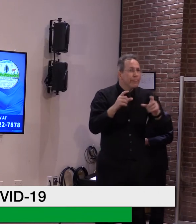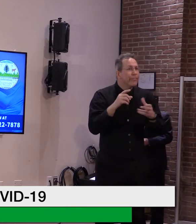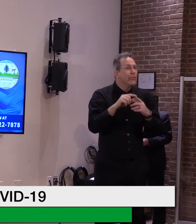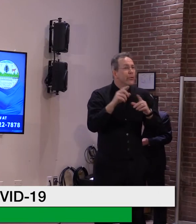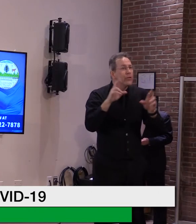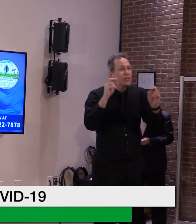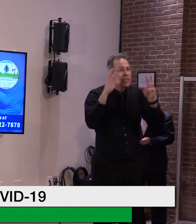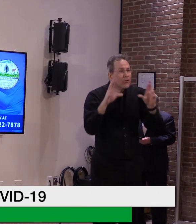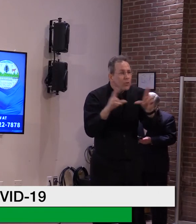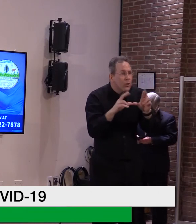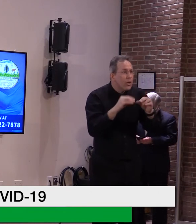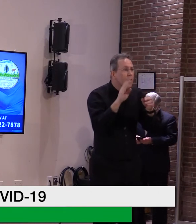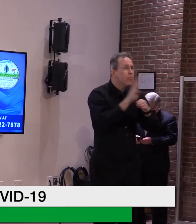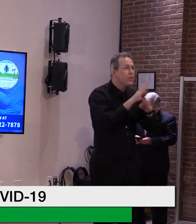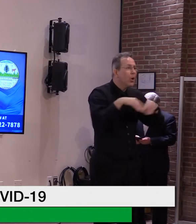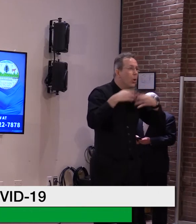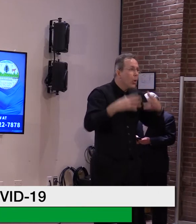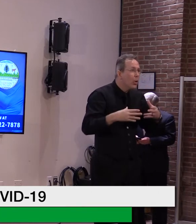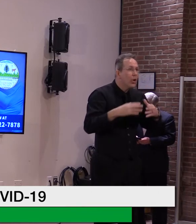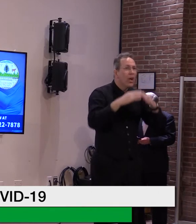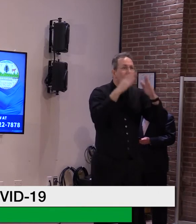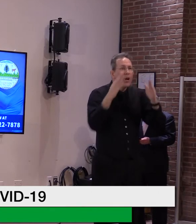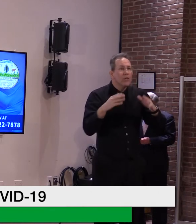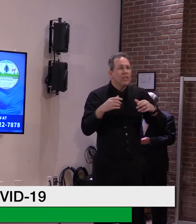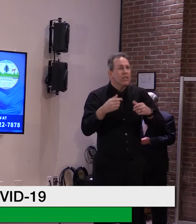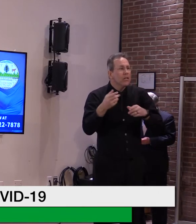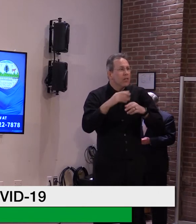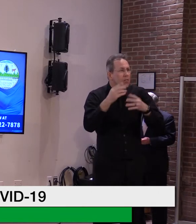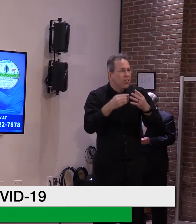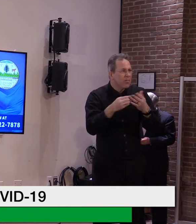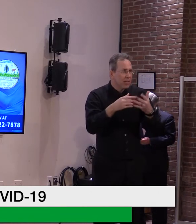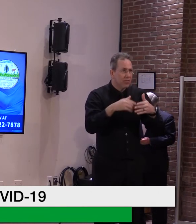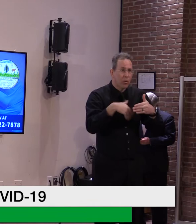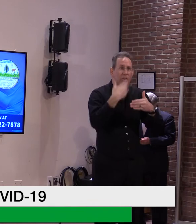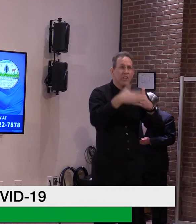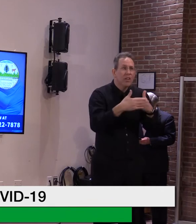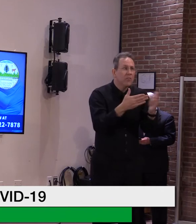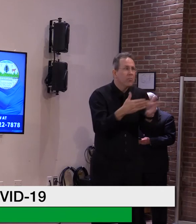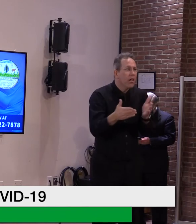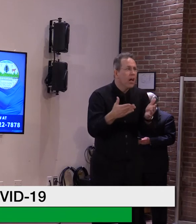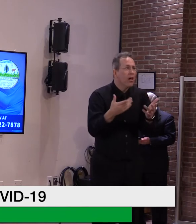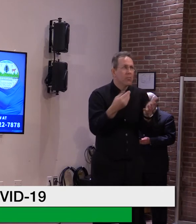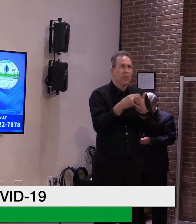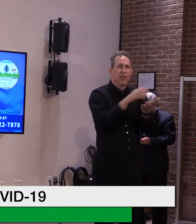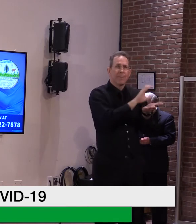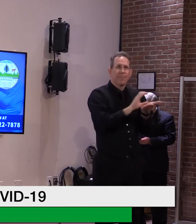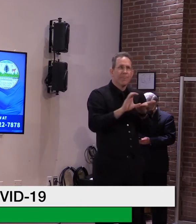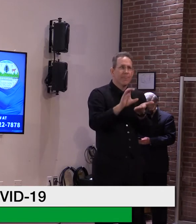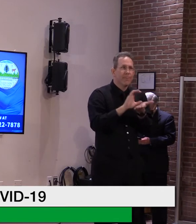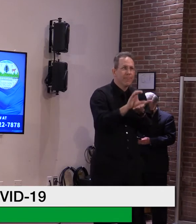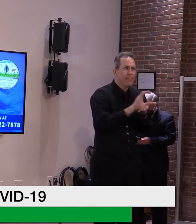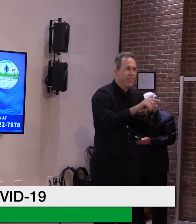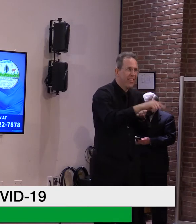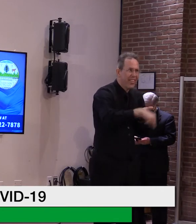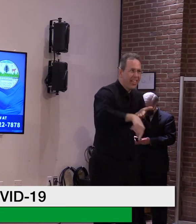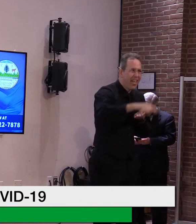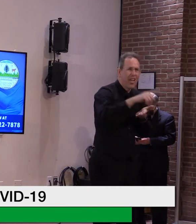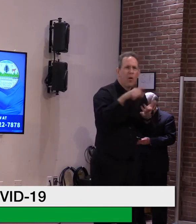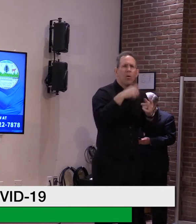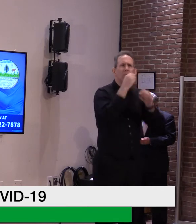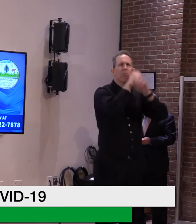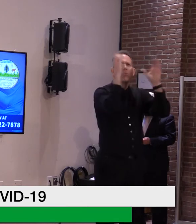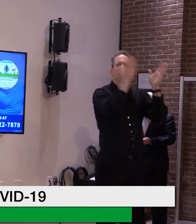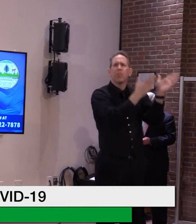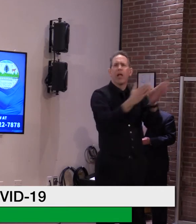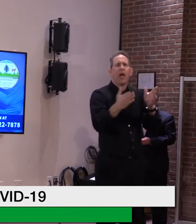municipalities who are looking to get the next round of federal money? Any idea, the timeline there? Yeah. Thanks very much.